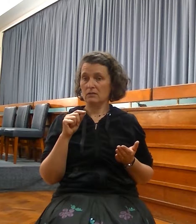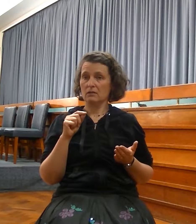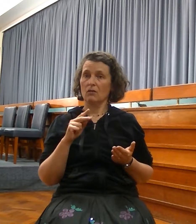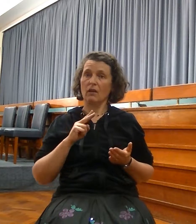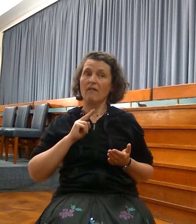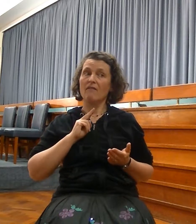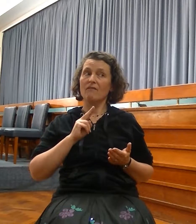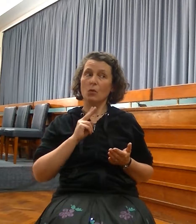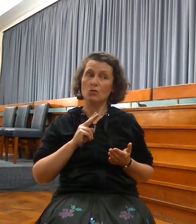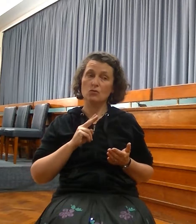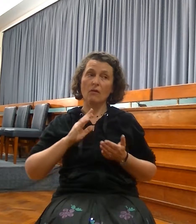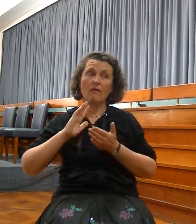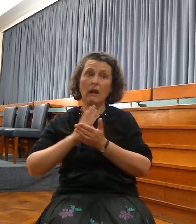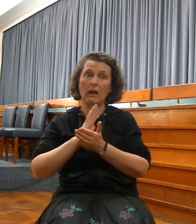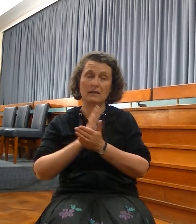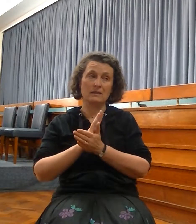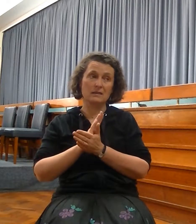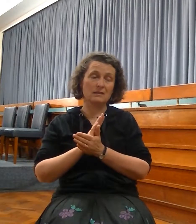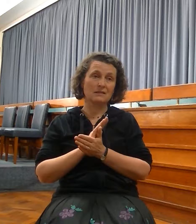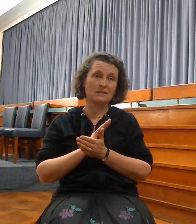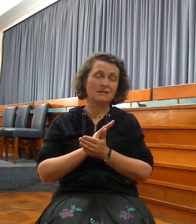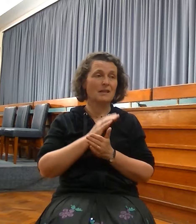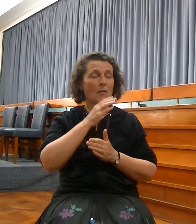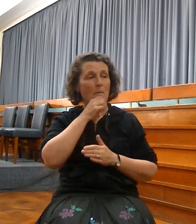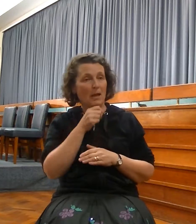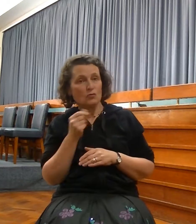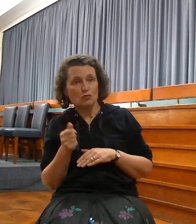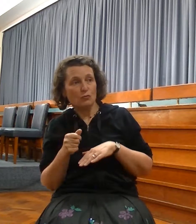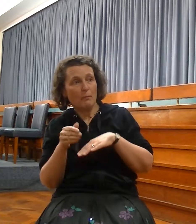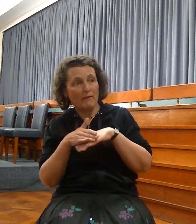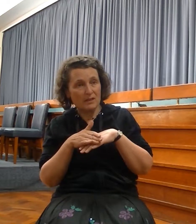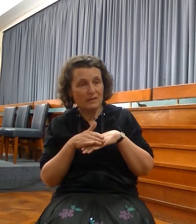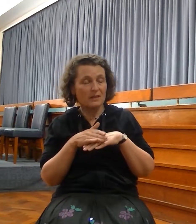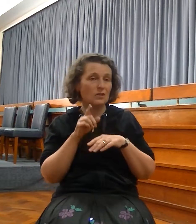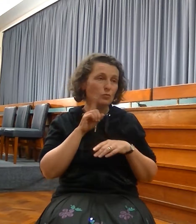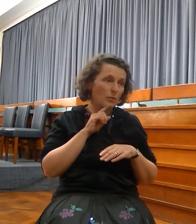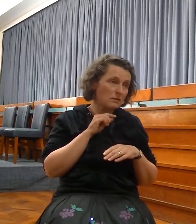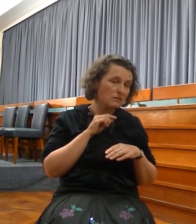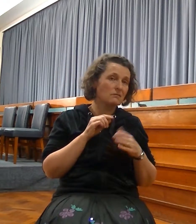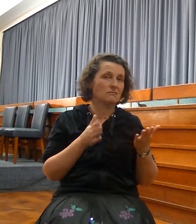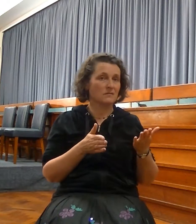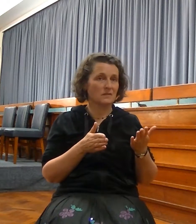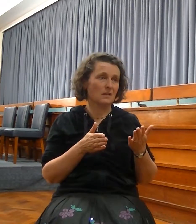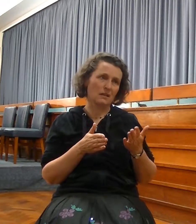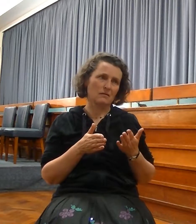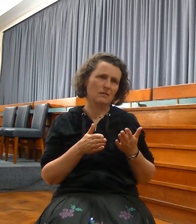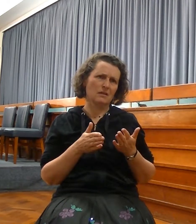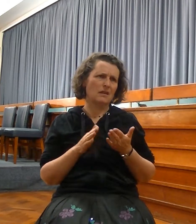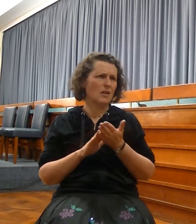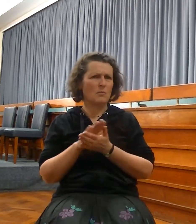bridegroom. We know these things most fully in the church of Christ, and super fully in the eternal glory.